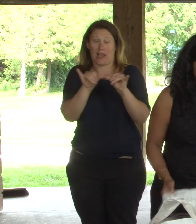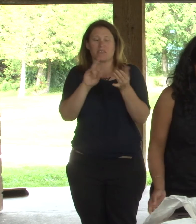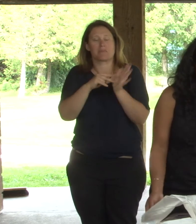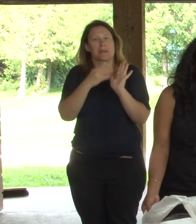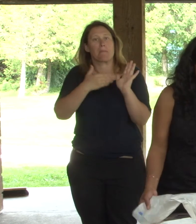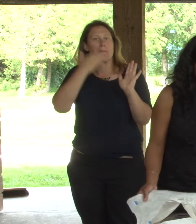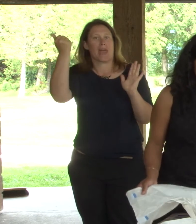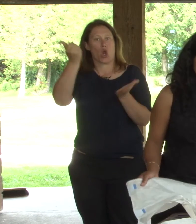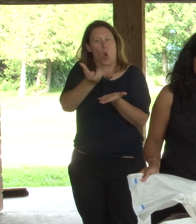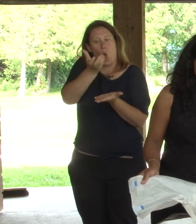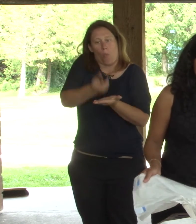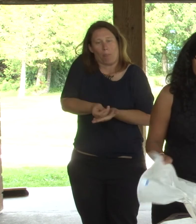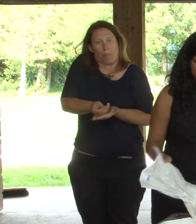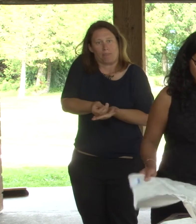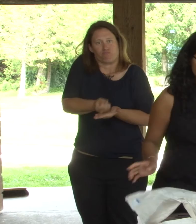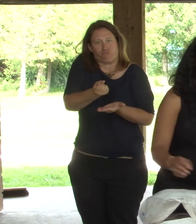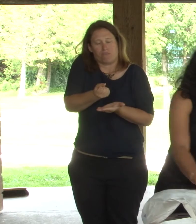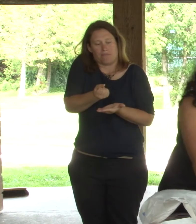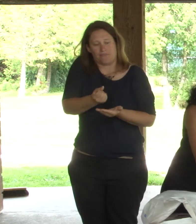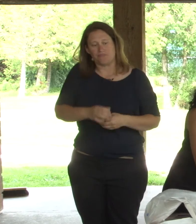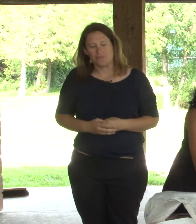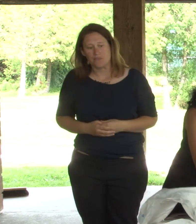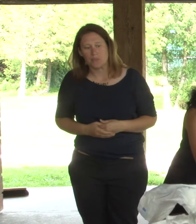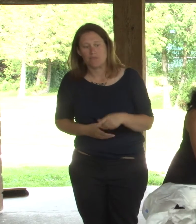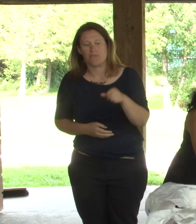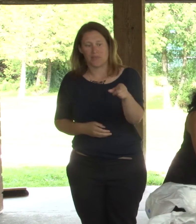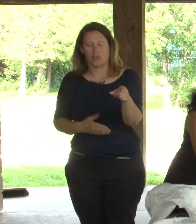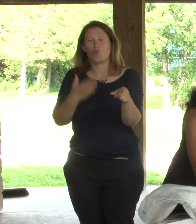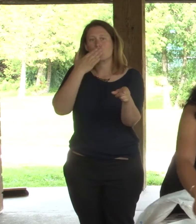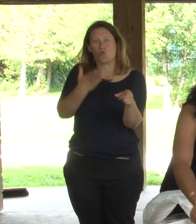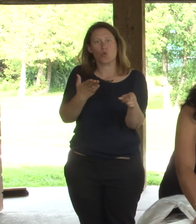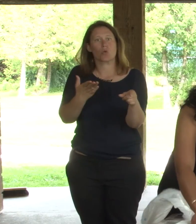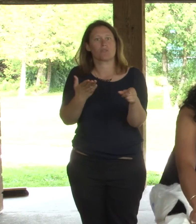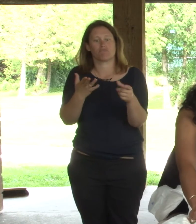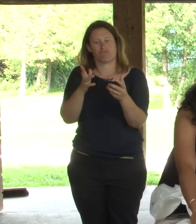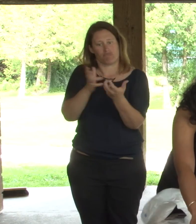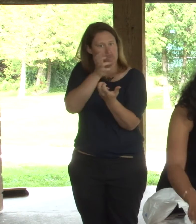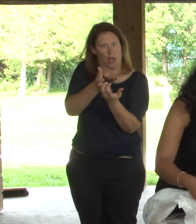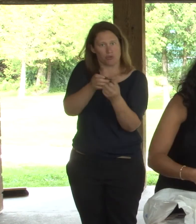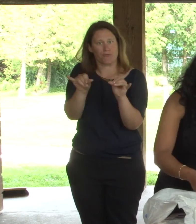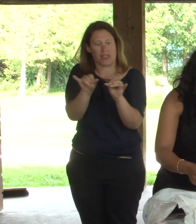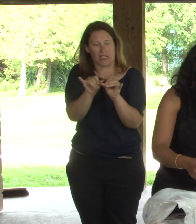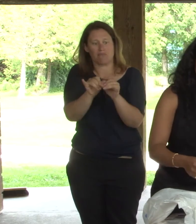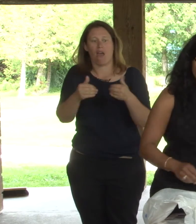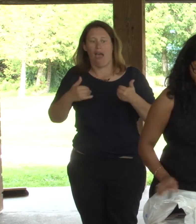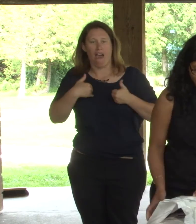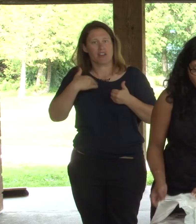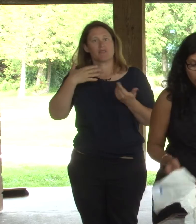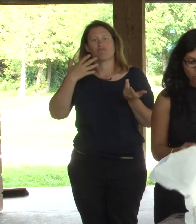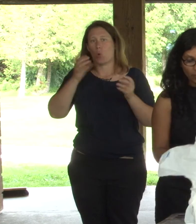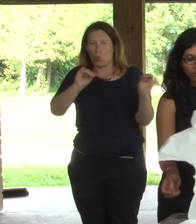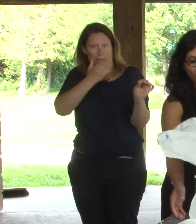So it kind of, um, gives you a custom fit. Again, the same thing, the cuff guards, odor control.